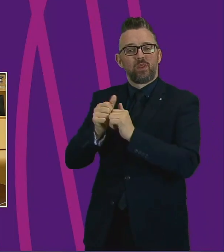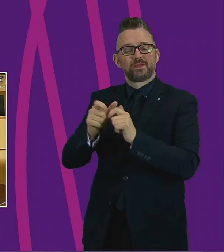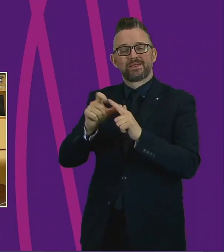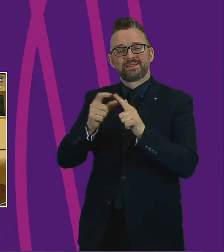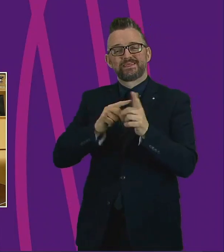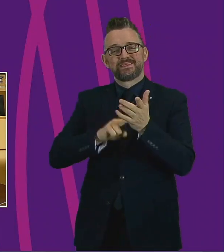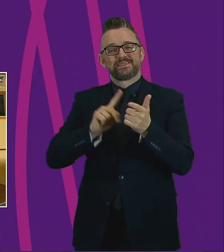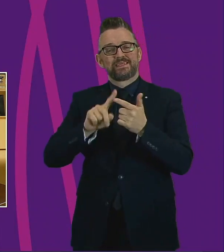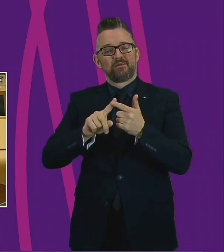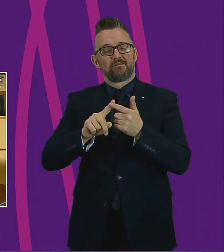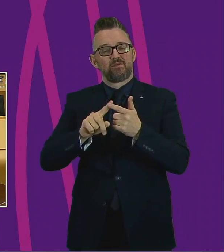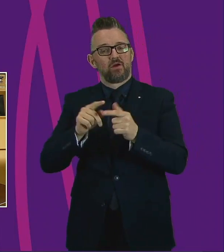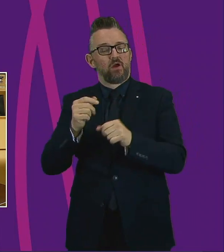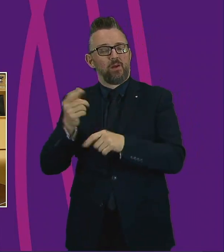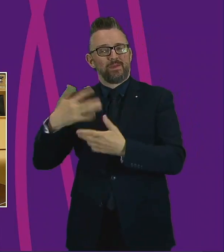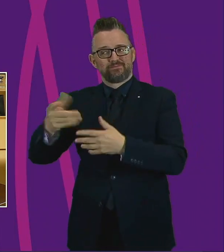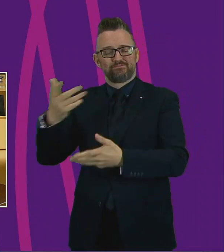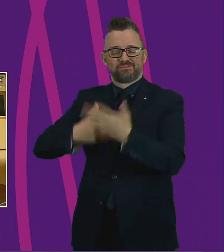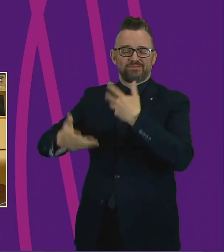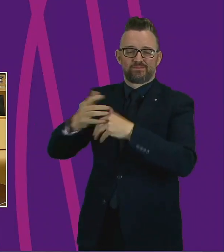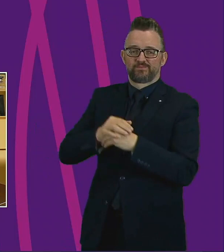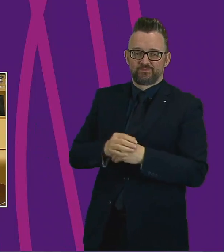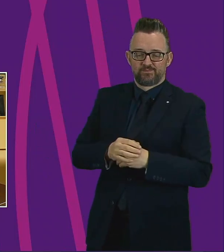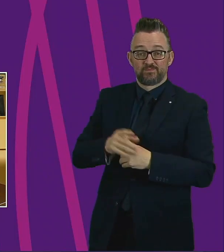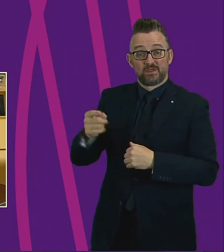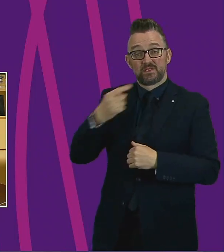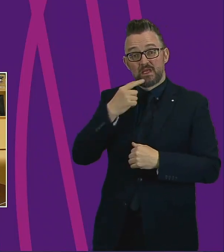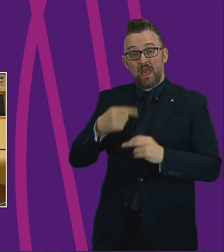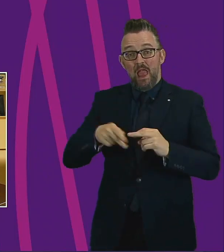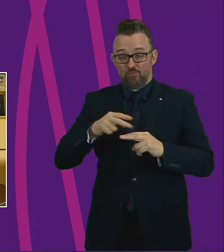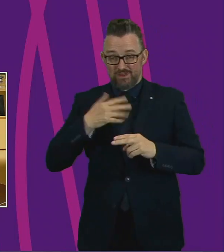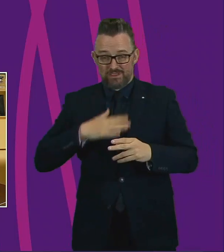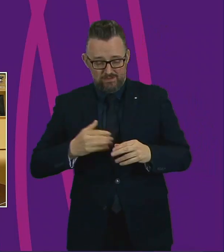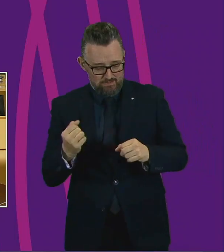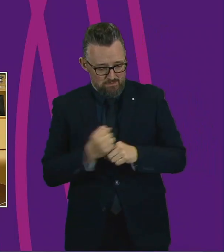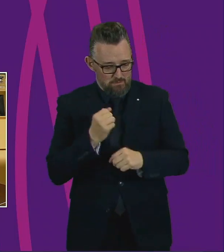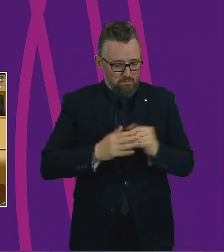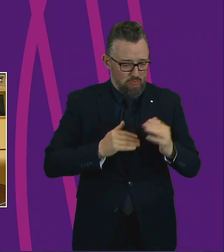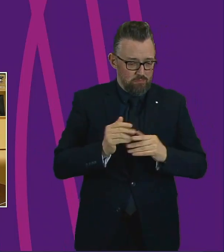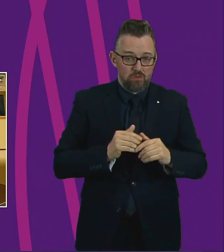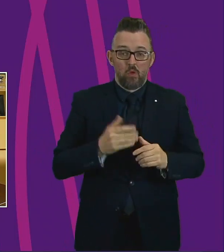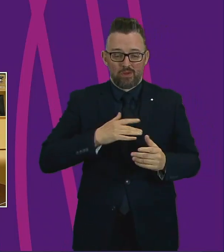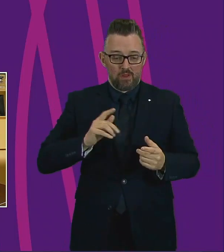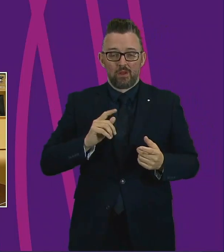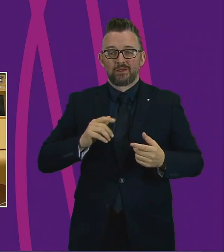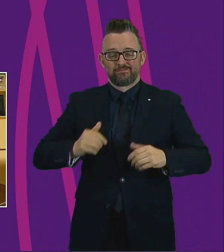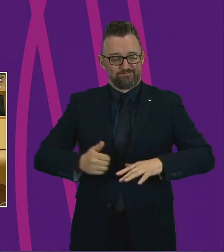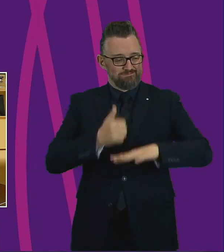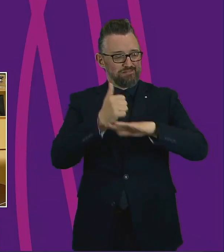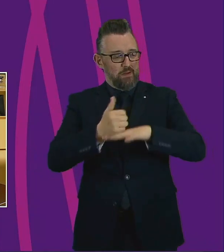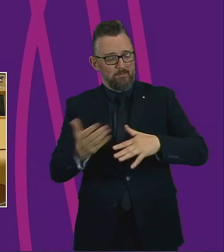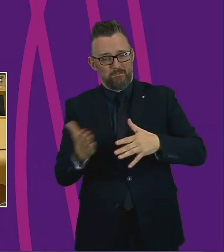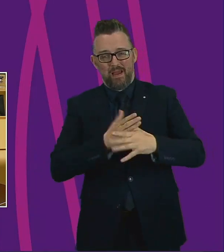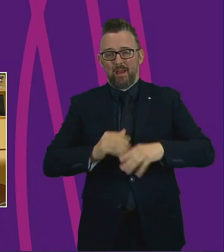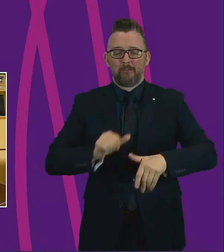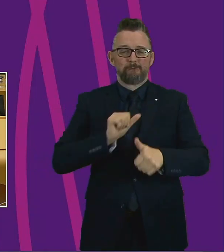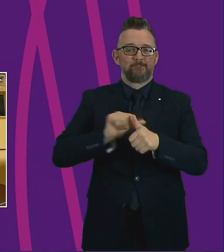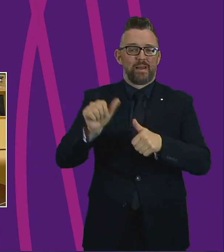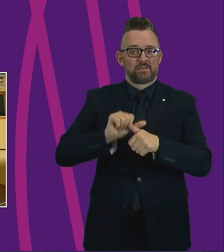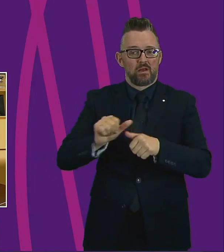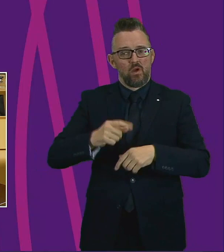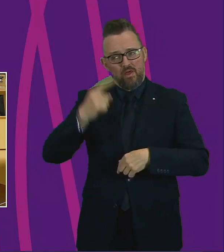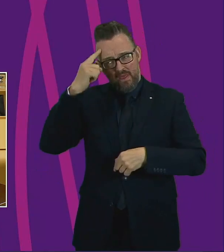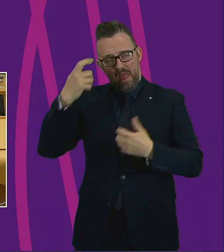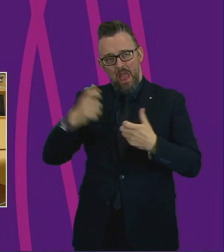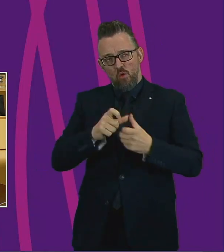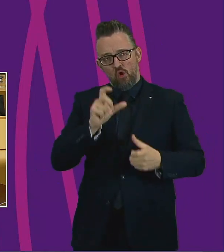Commonweal. If we are going to build back better, we need to create a common understanding of how the pandemic had exposed the failures of our economy